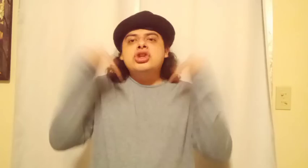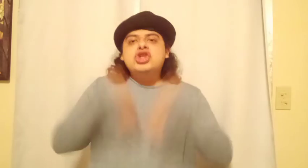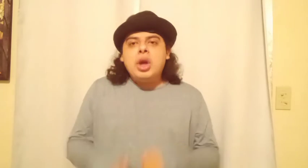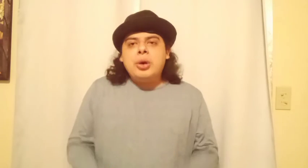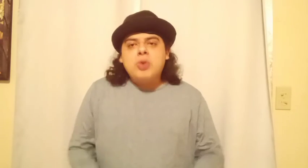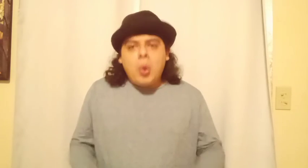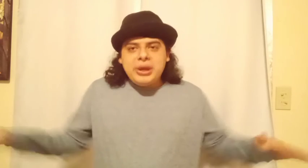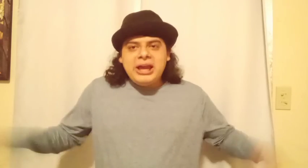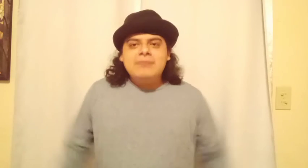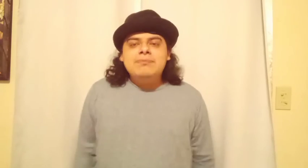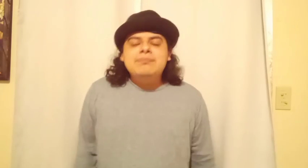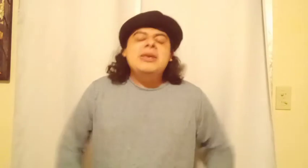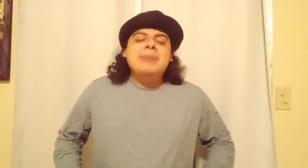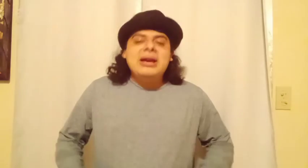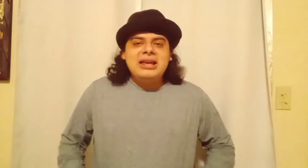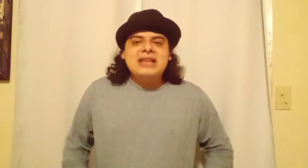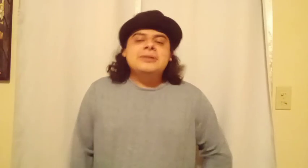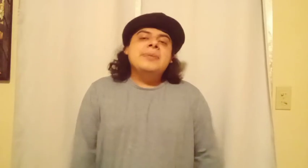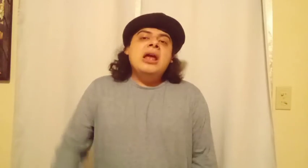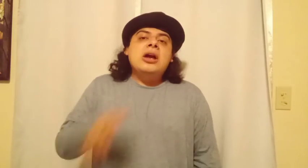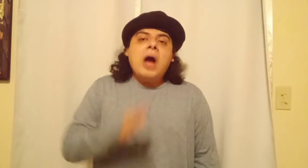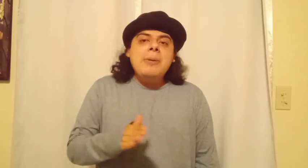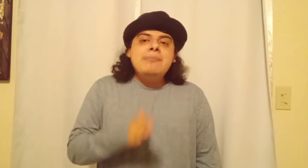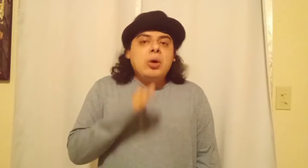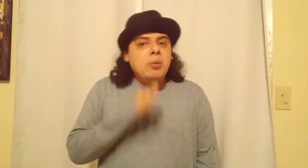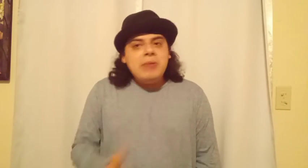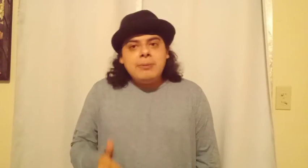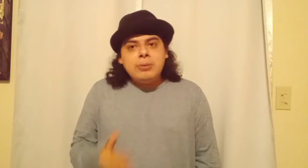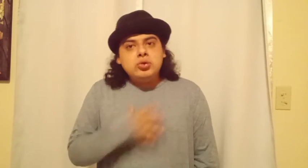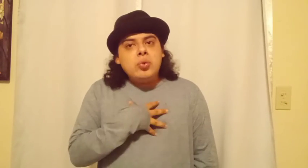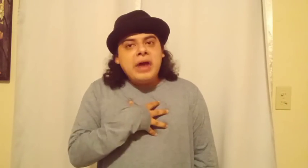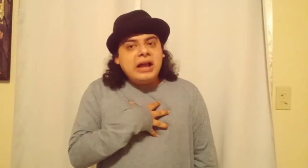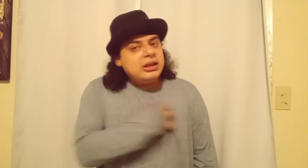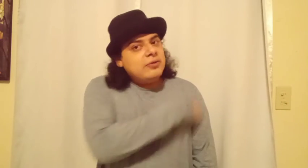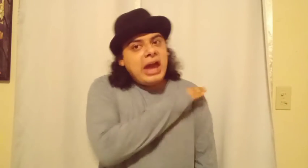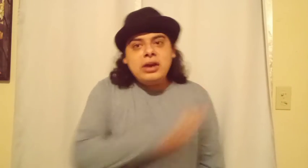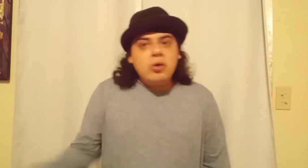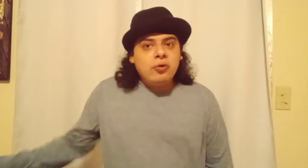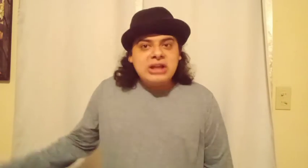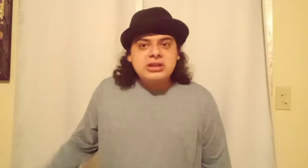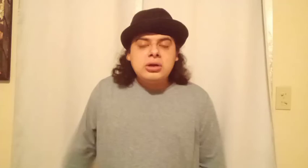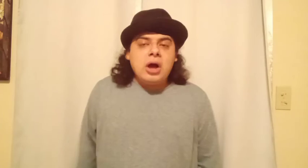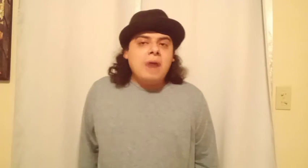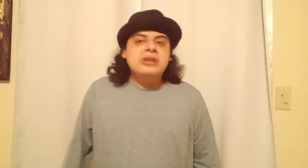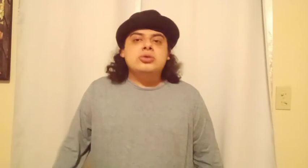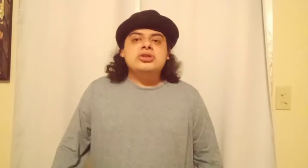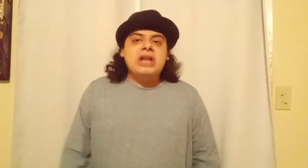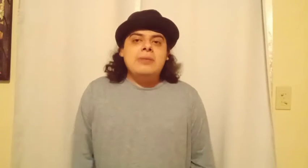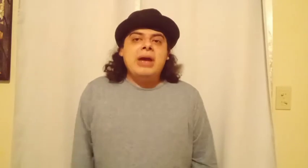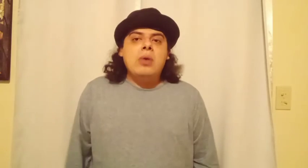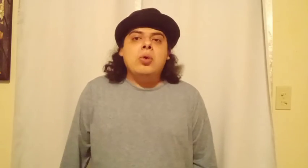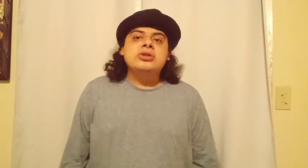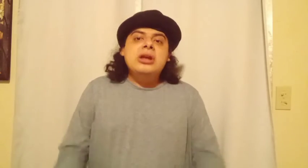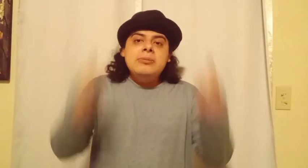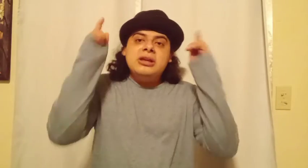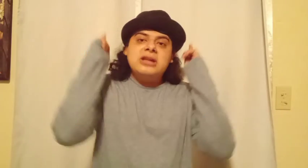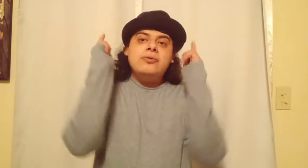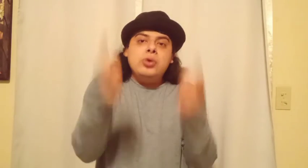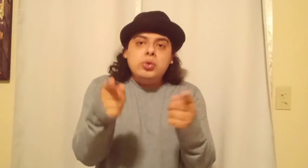want to share it, ahead, be my guest. Comment, but remember to not leave any offensive comments or saying bad words. Because if you